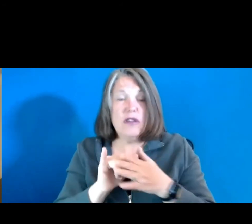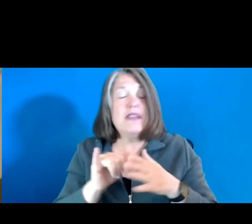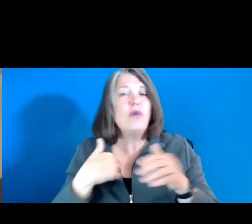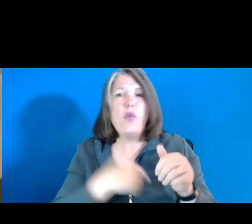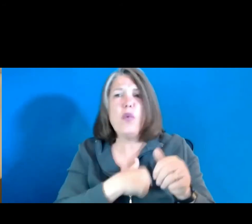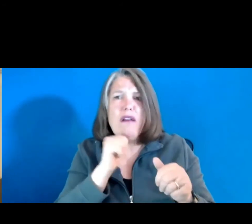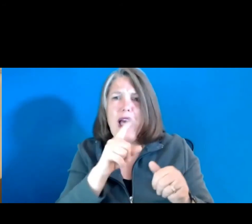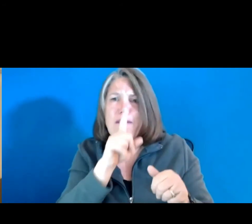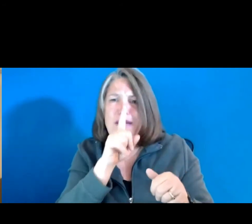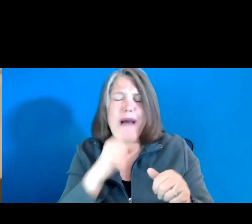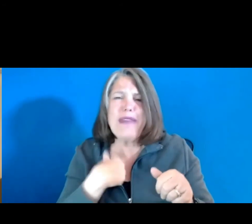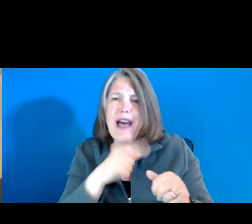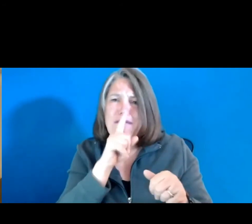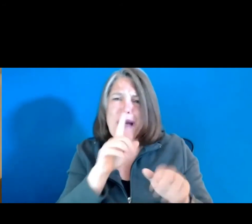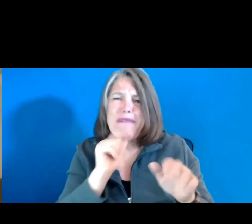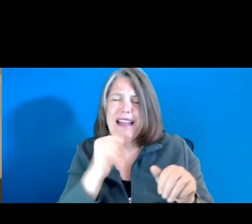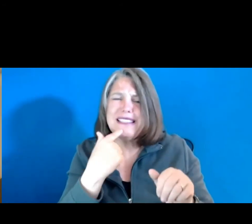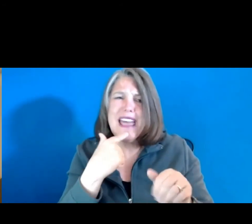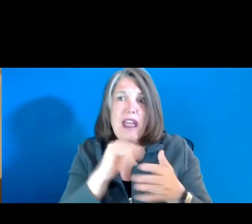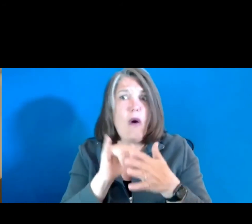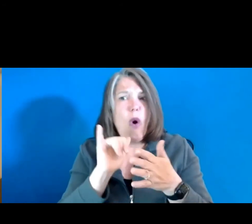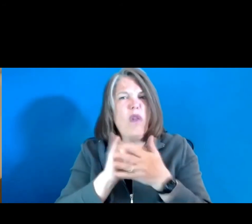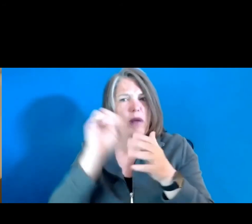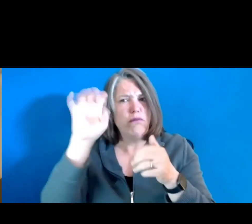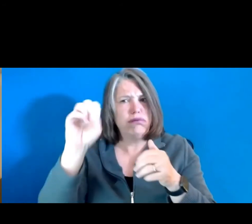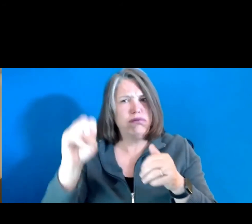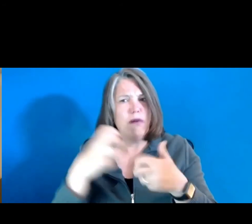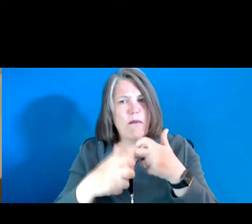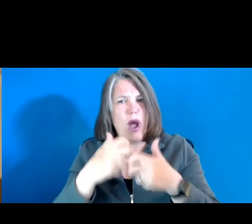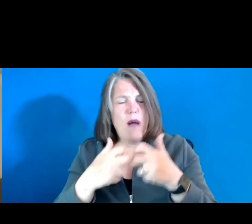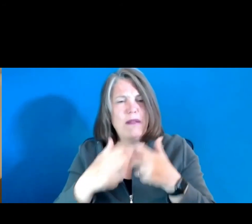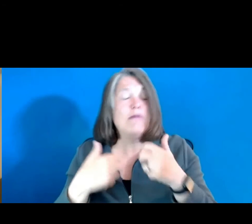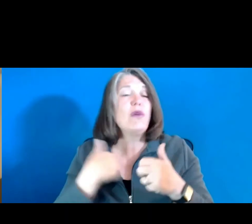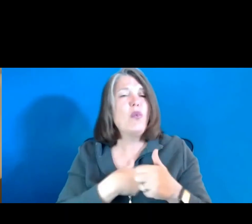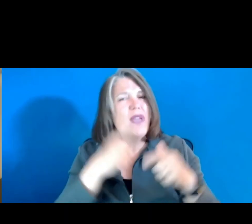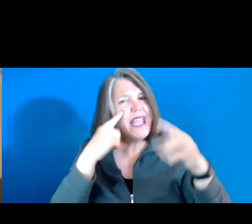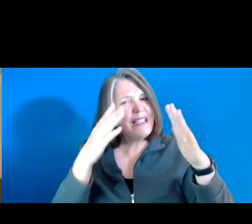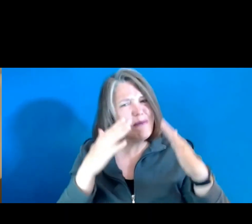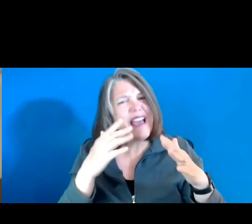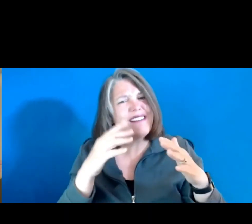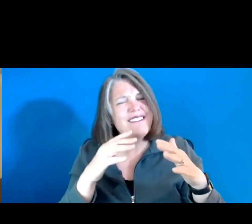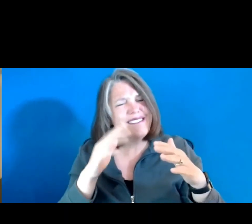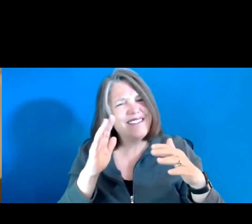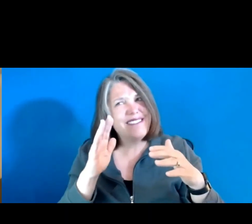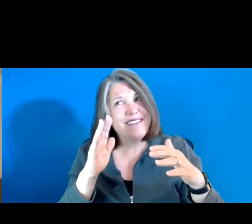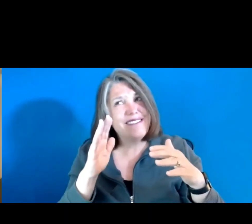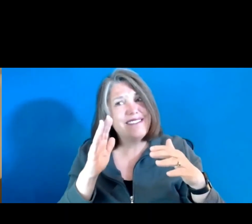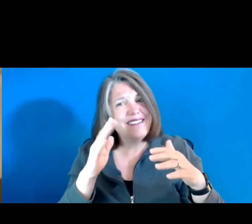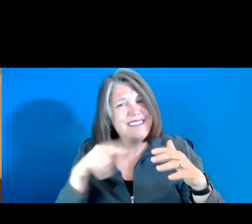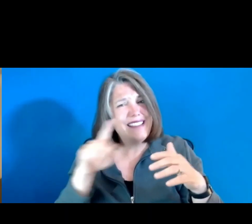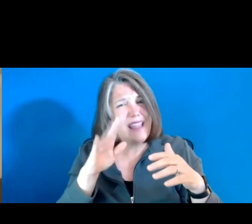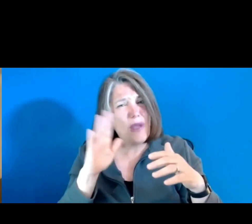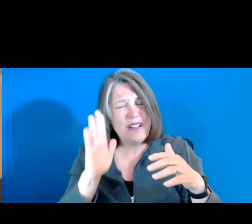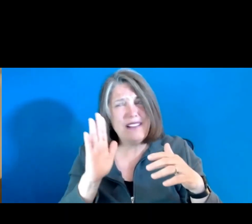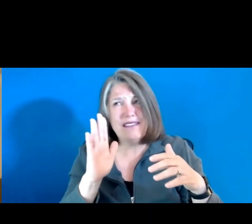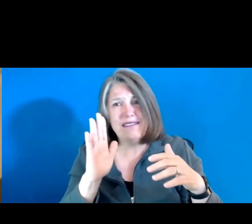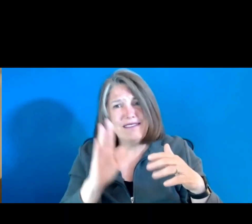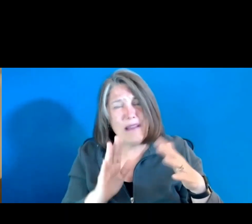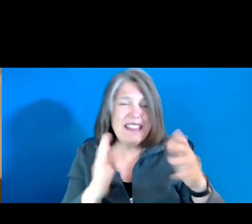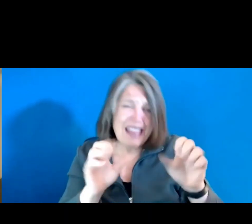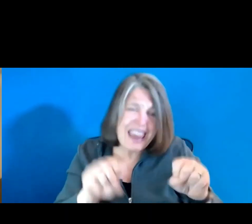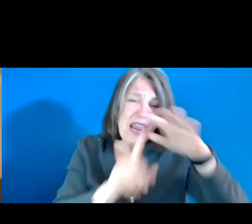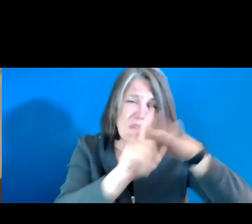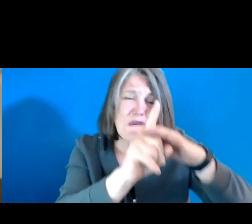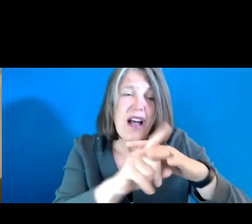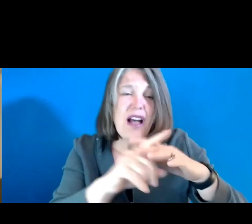we expect to arise. We expect that they do not arise and they can arise anywhere in a community. A peer